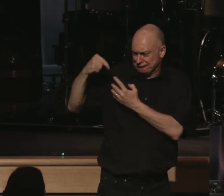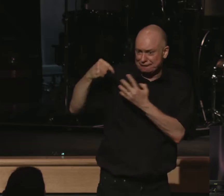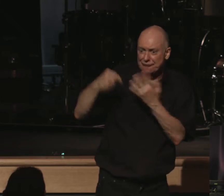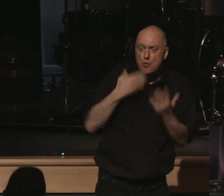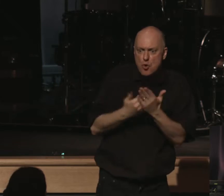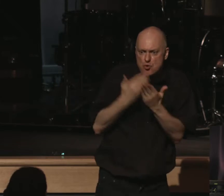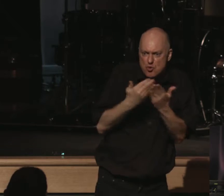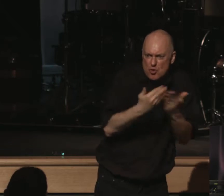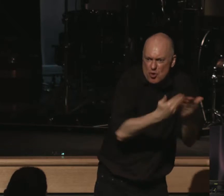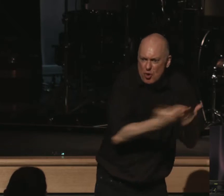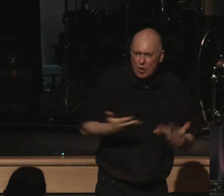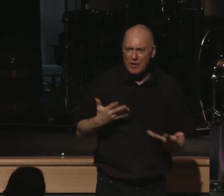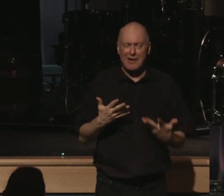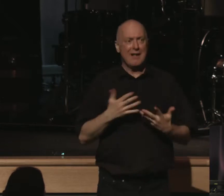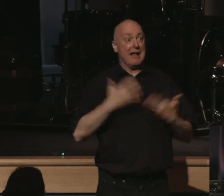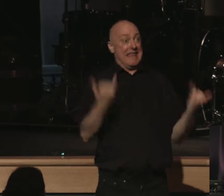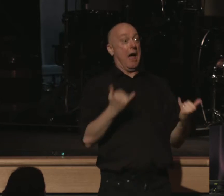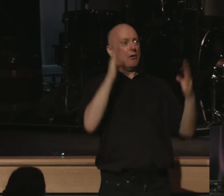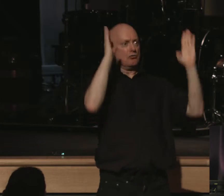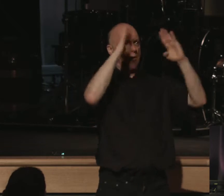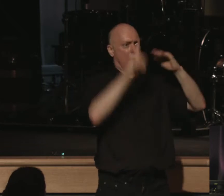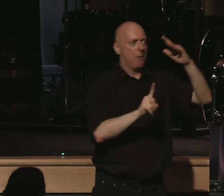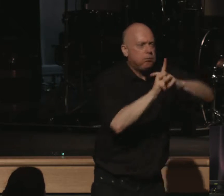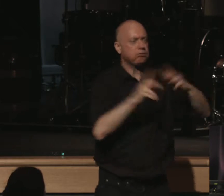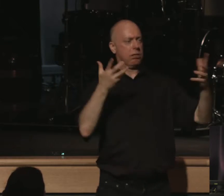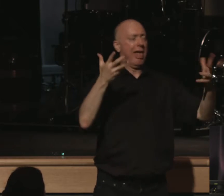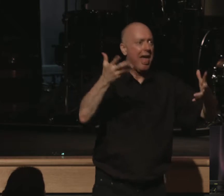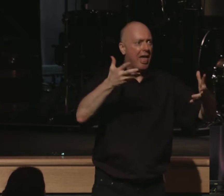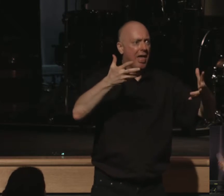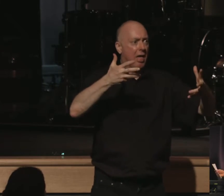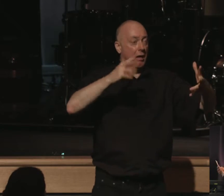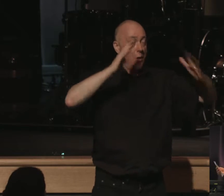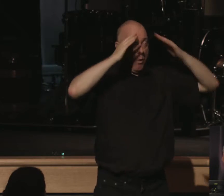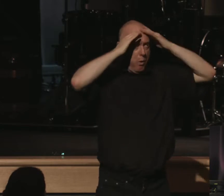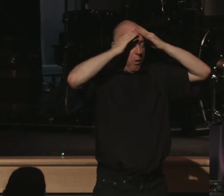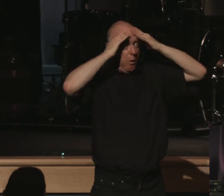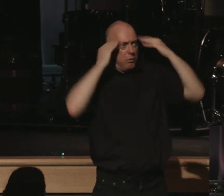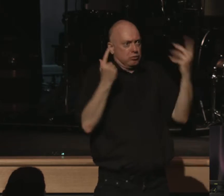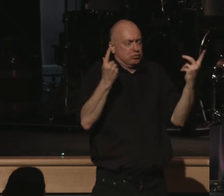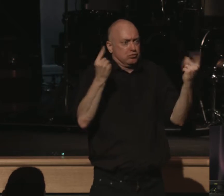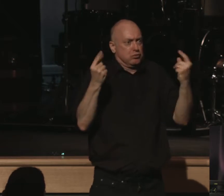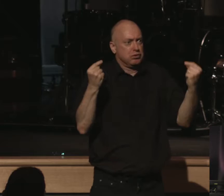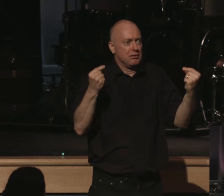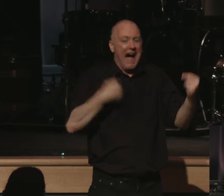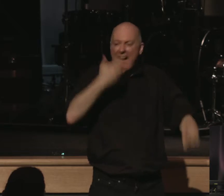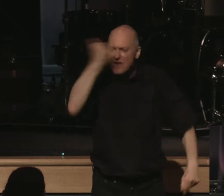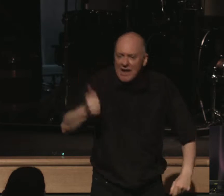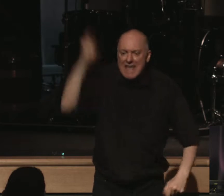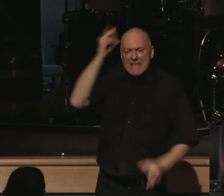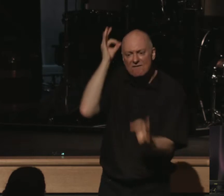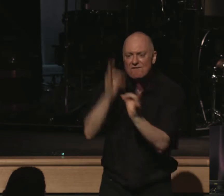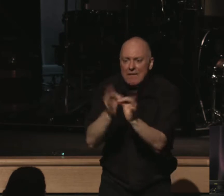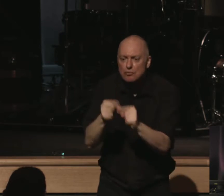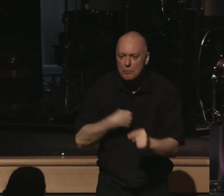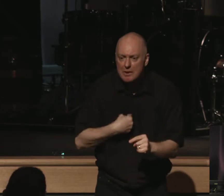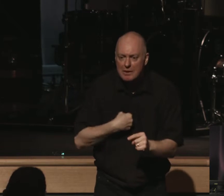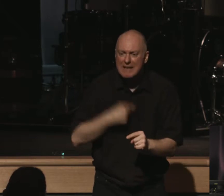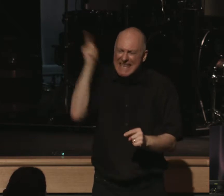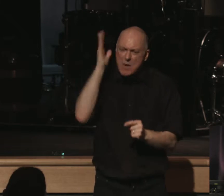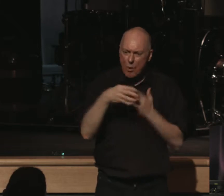this current crisis, this current trial, this current difficulty is the greatest thing I've ever faced, and I forget that God is faithful and He will lead me through this